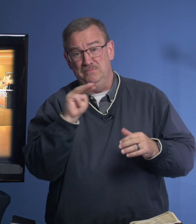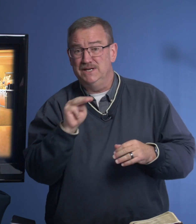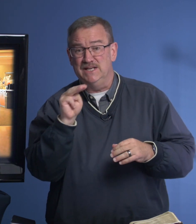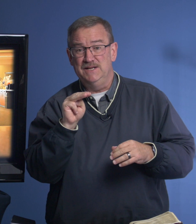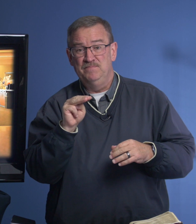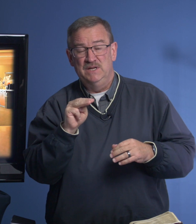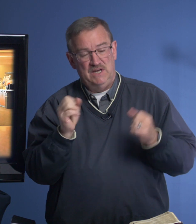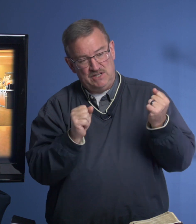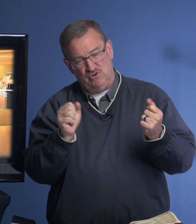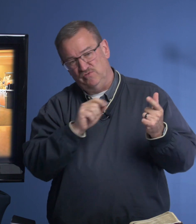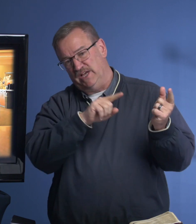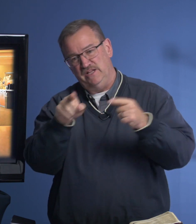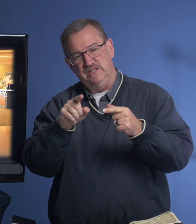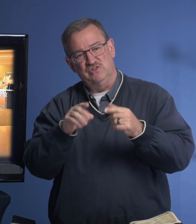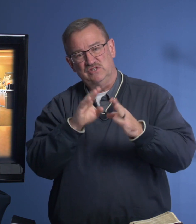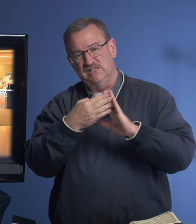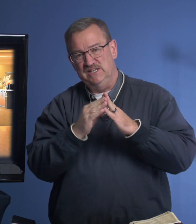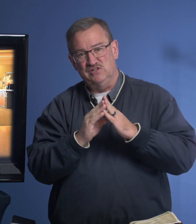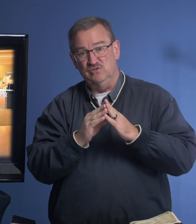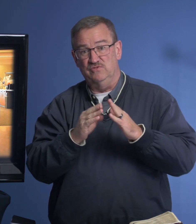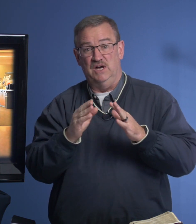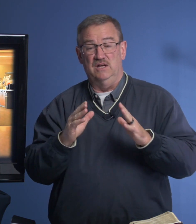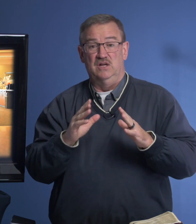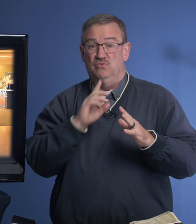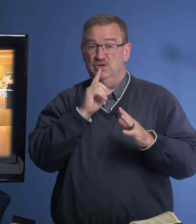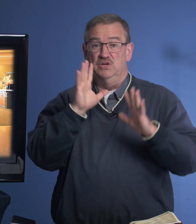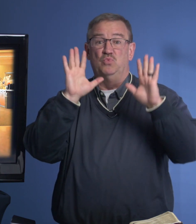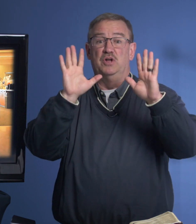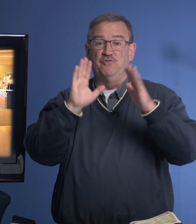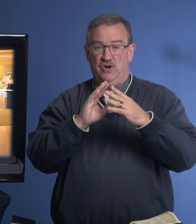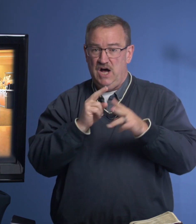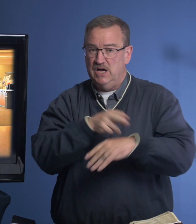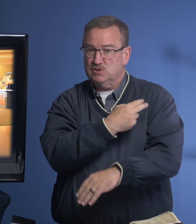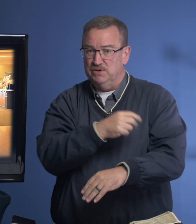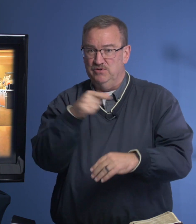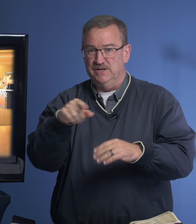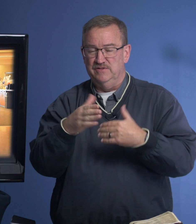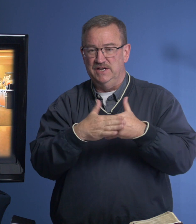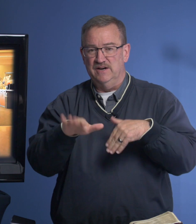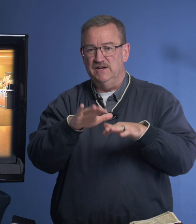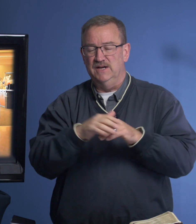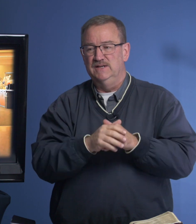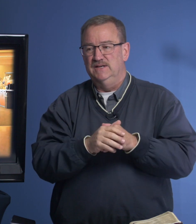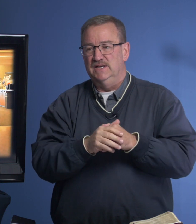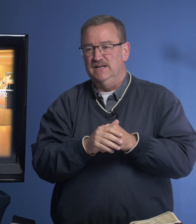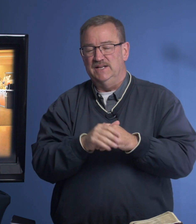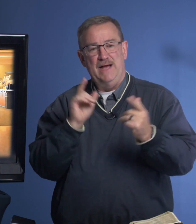on Monday, I drove down into the city to a really wonderful hospital there in the area, and I